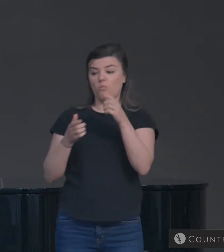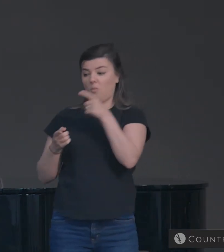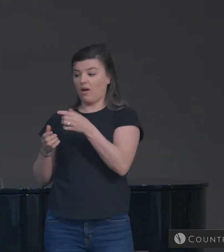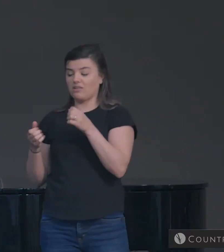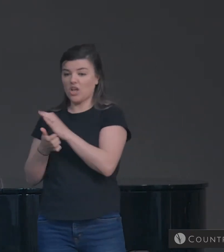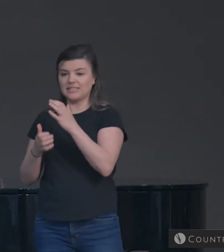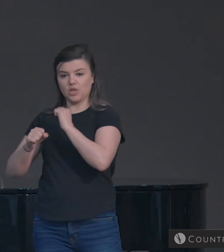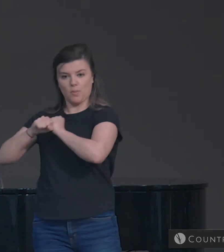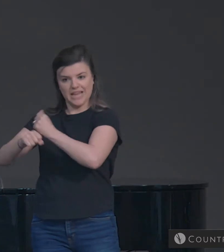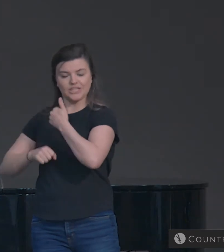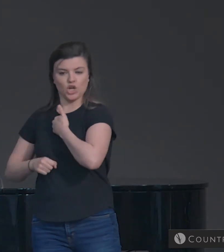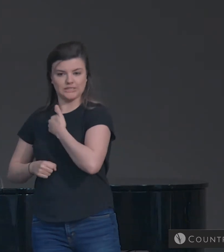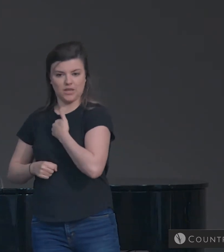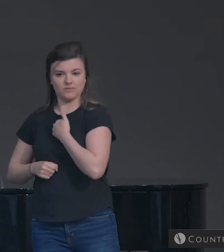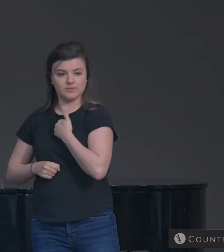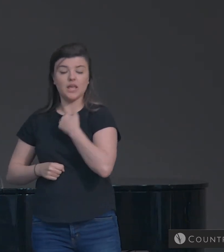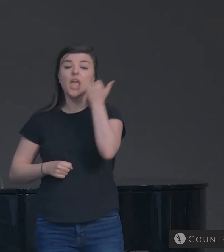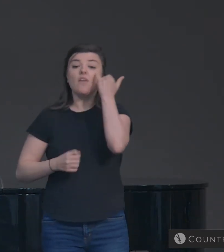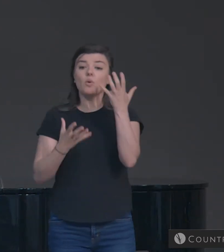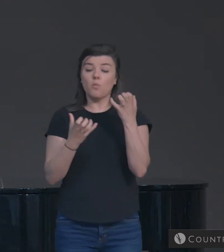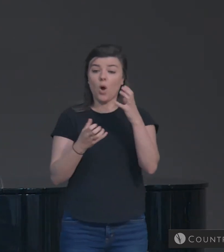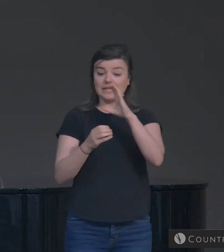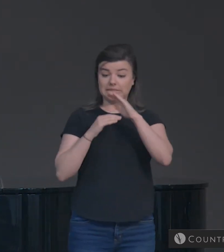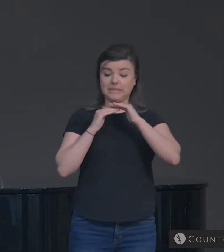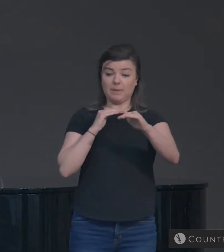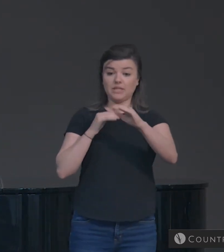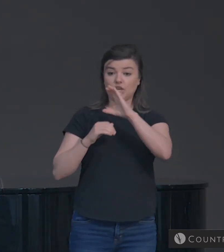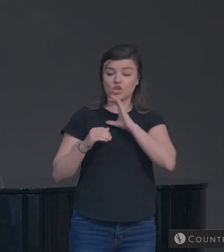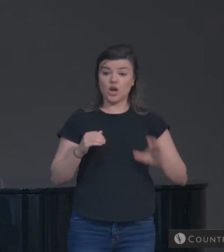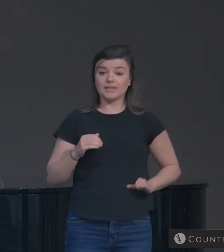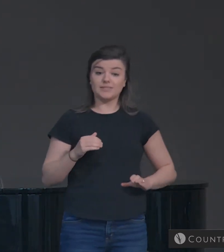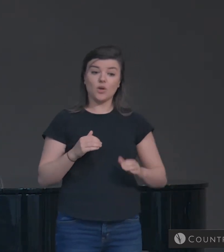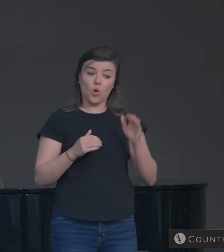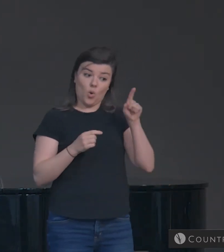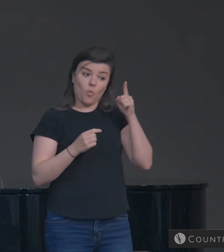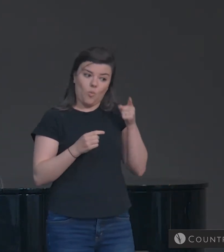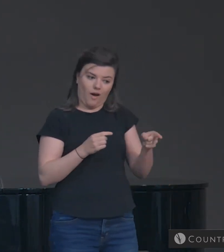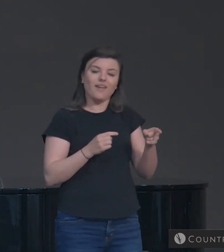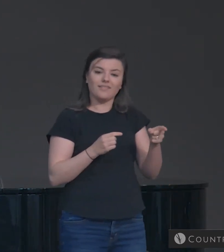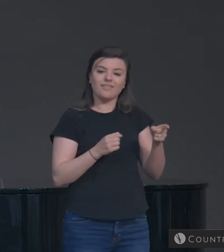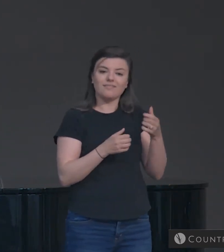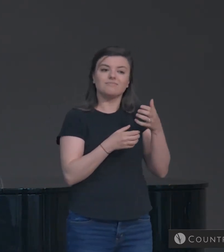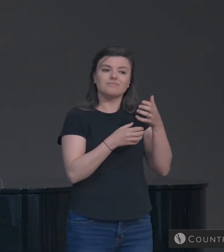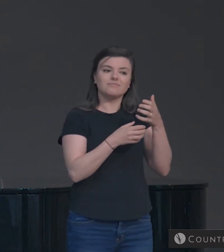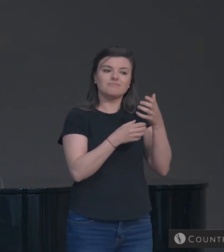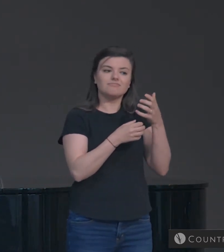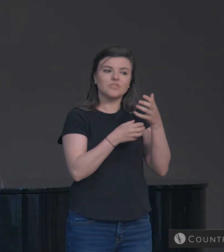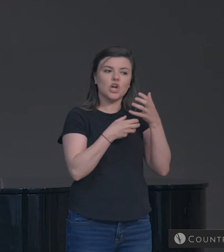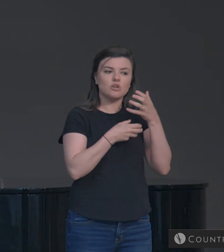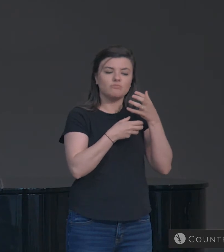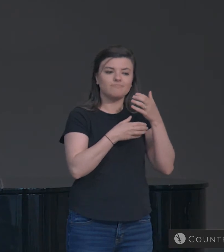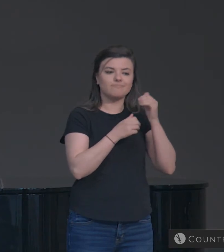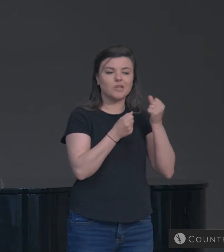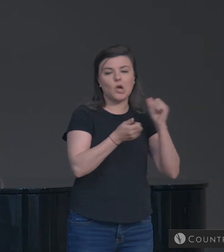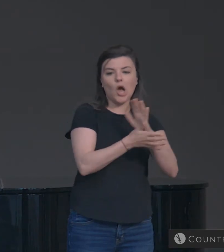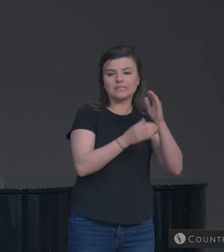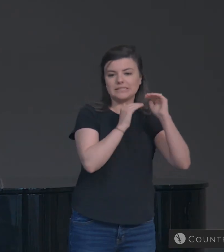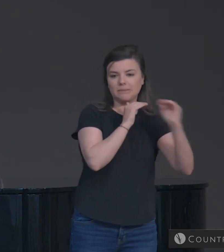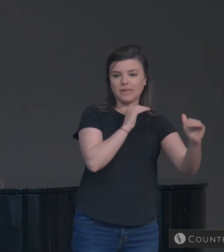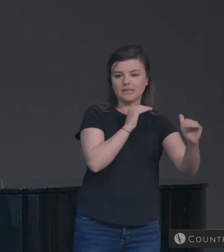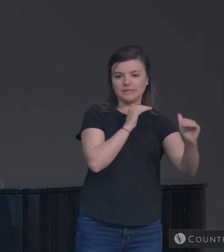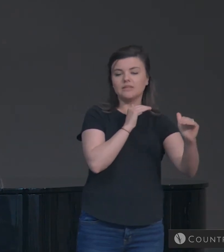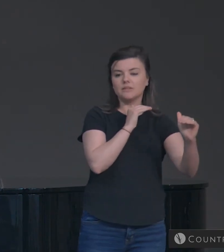stability in Christ, one leads to stability and the other to instability. And Peter, as we know, is on a campaign